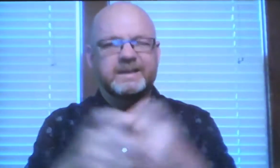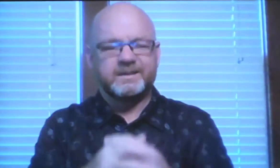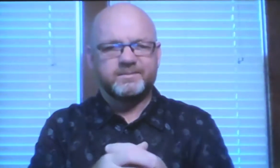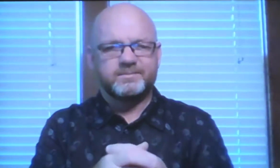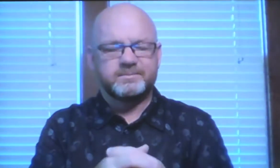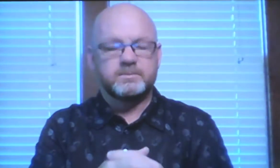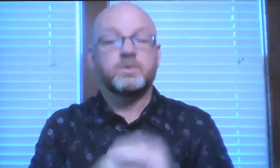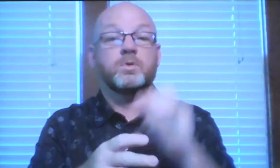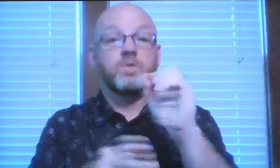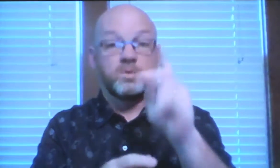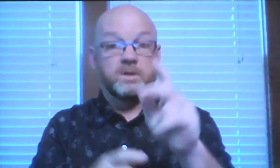in sin.